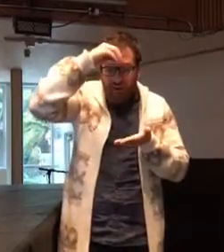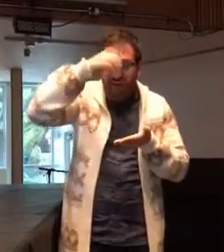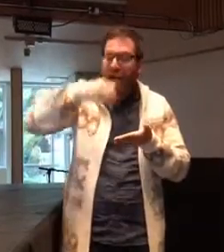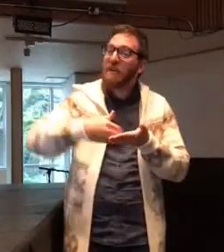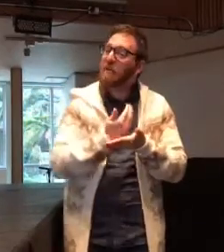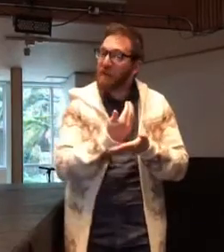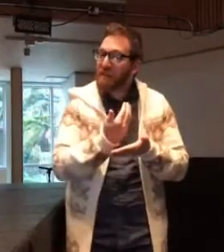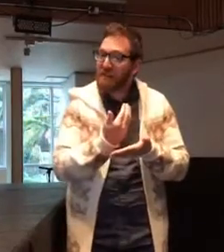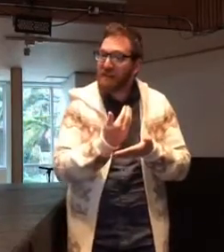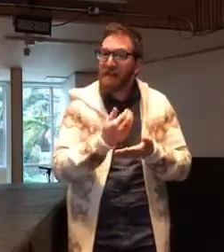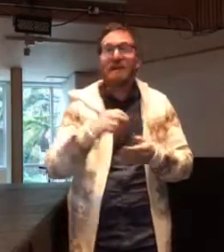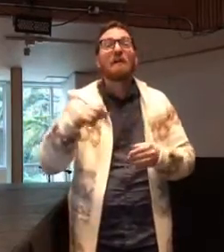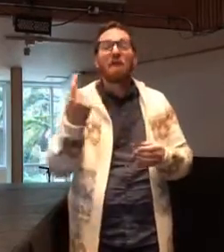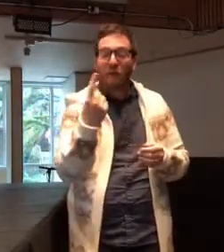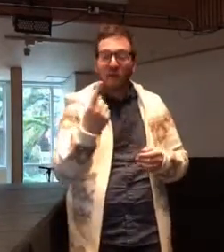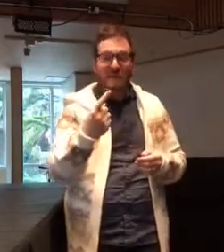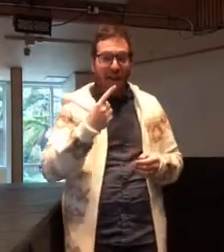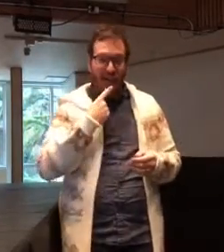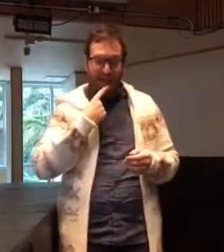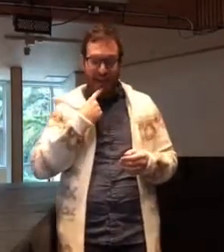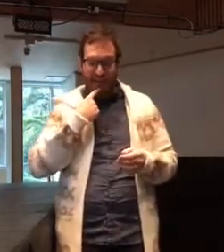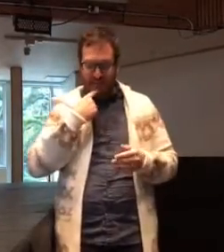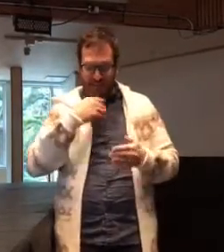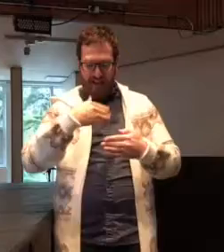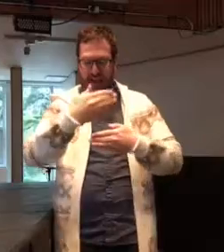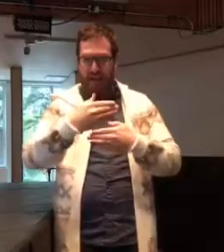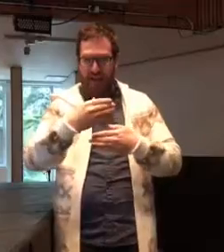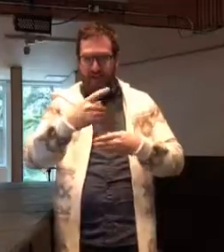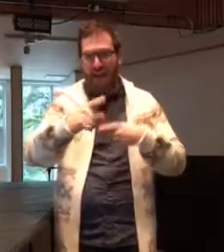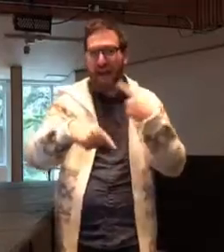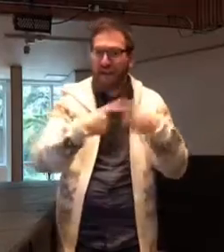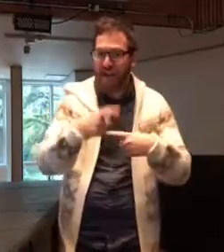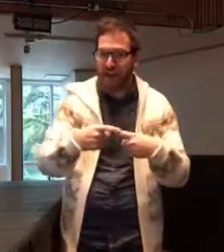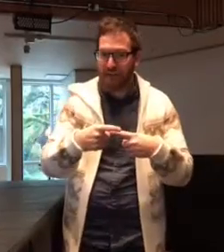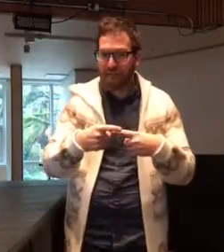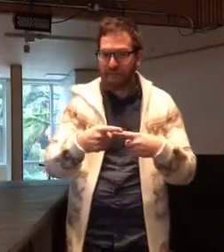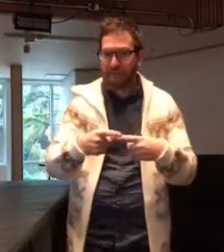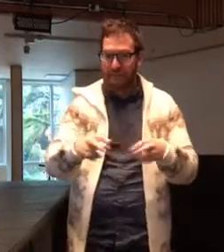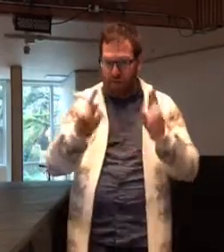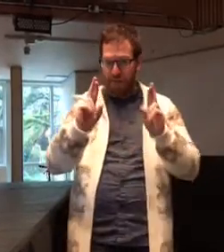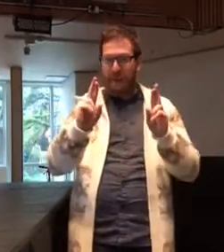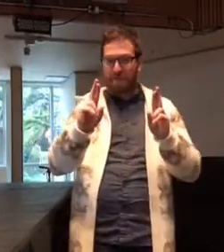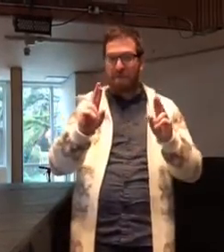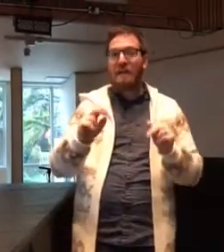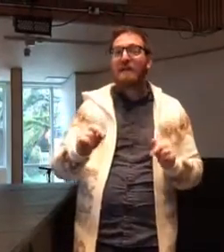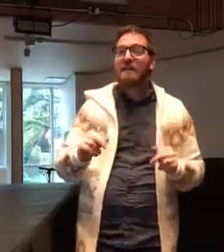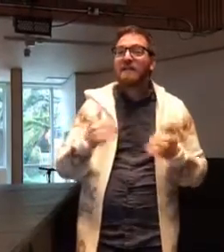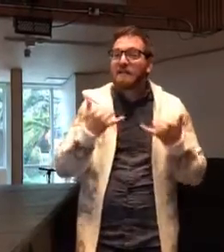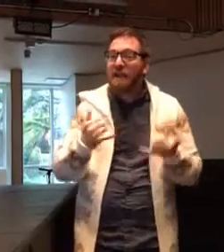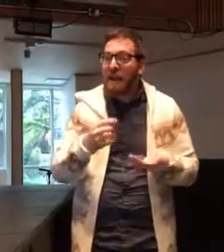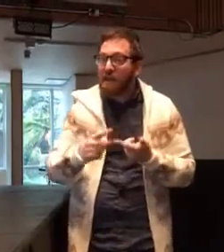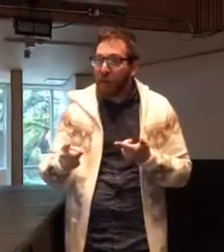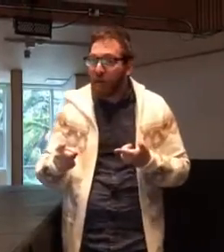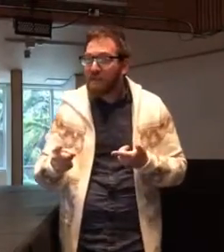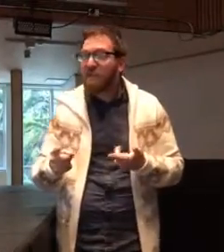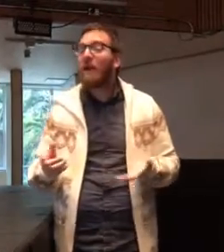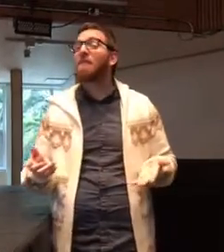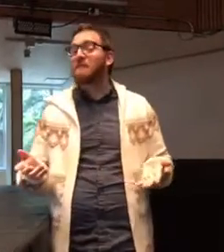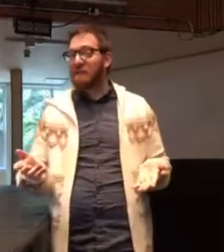a new verse. First I'll say it and then I'll sign it. Are you ready? Today's verse comes from the